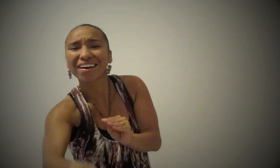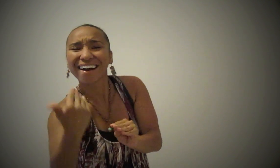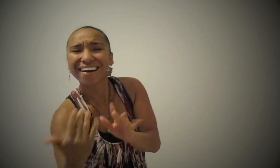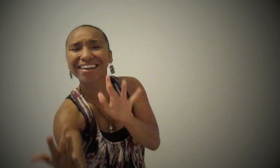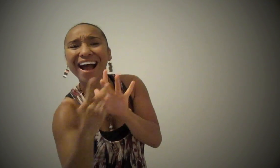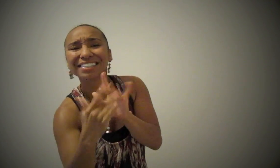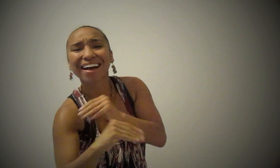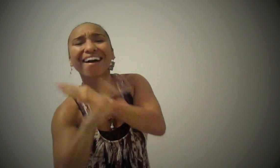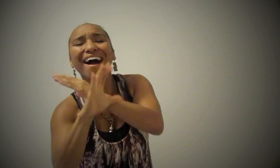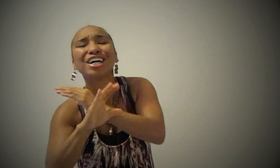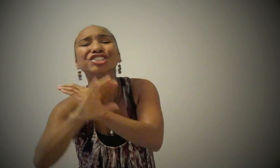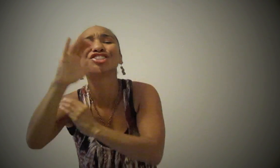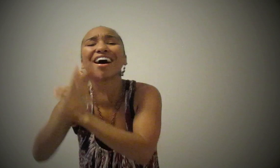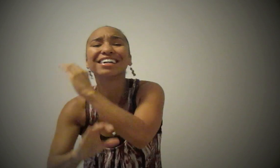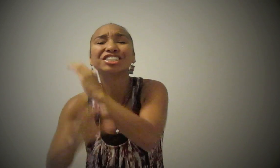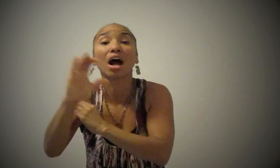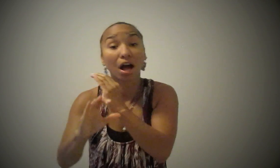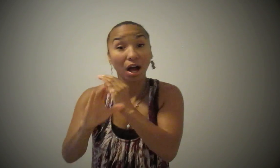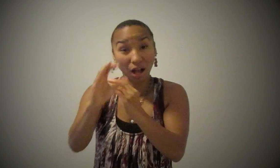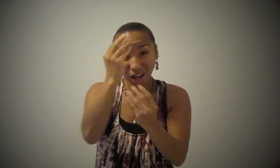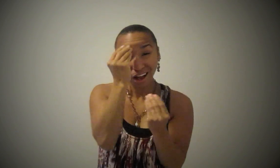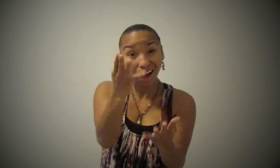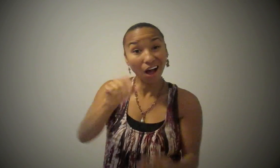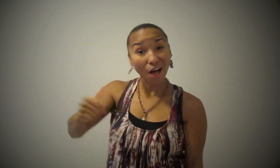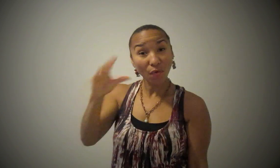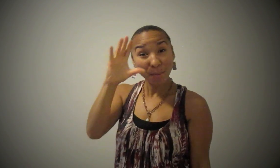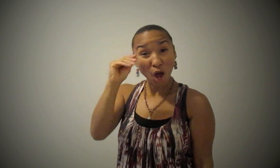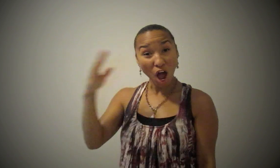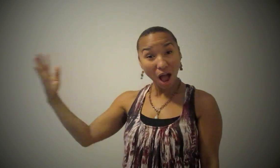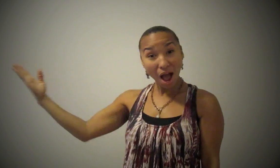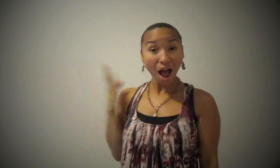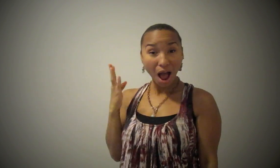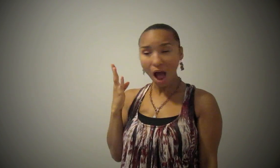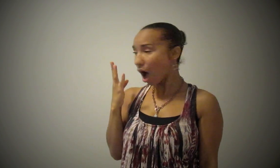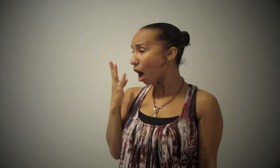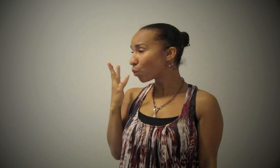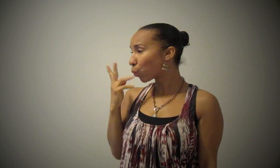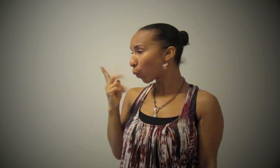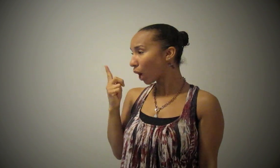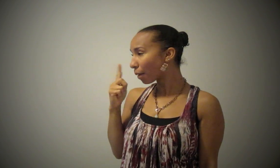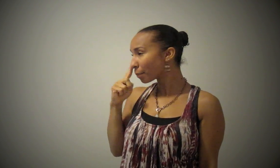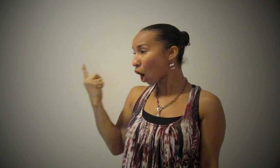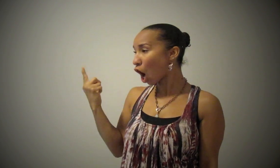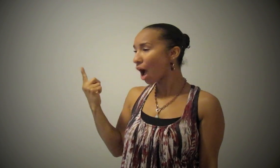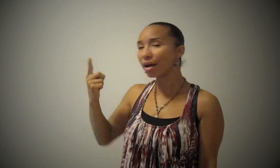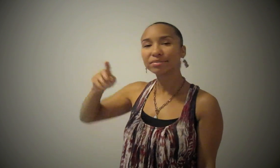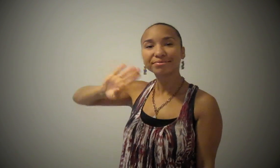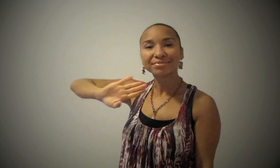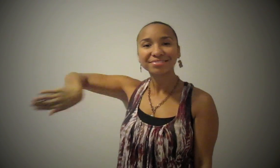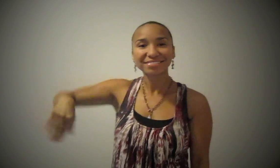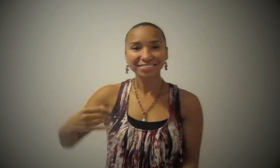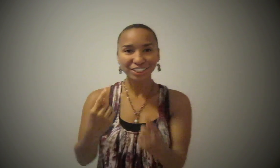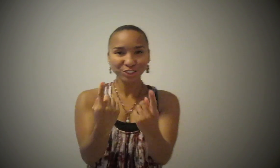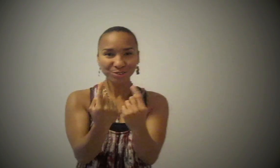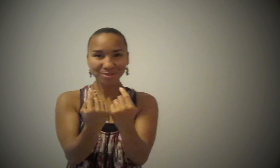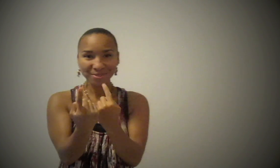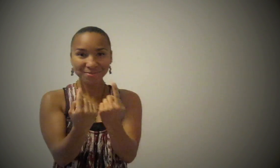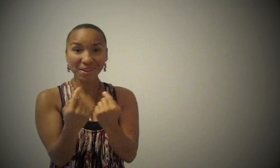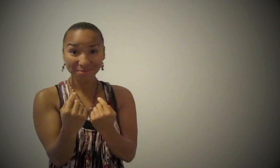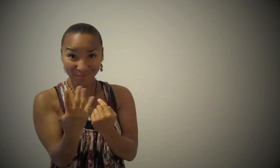maybe And all the other boys boys try to chase me But here's my number, so call me